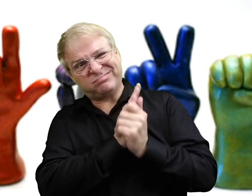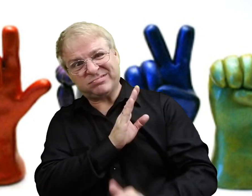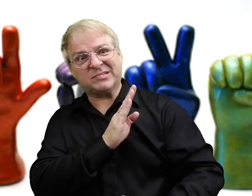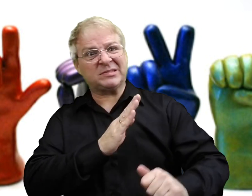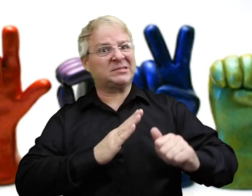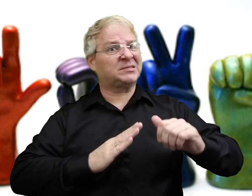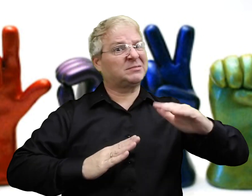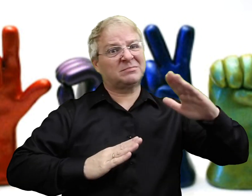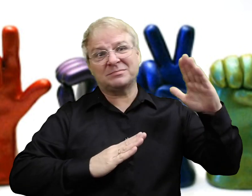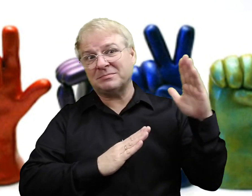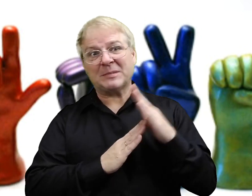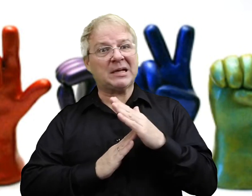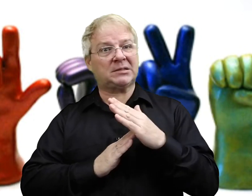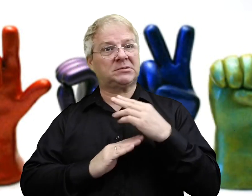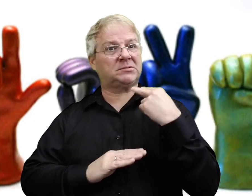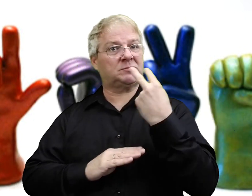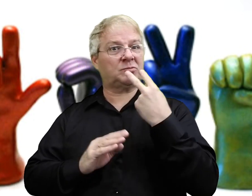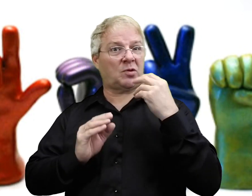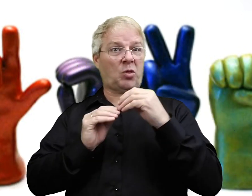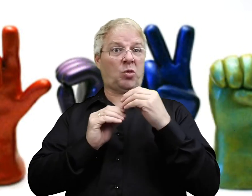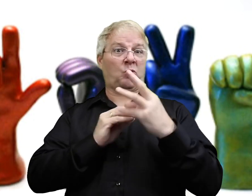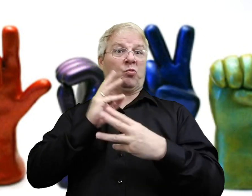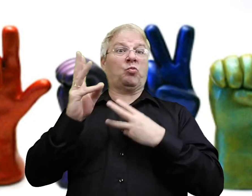by those who have mastered lip reading skills.